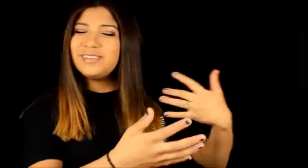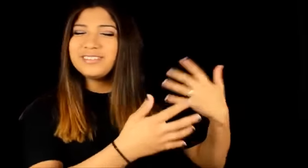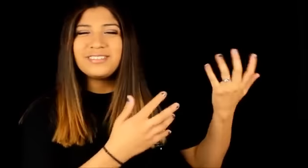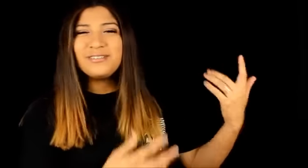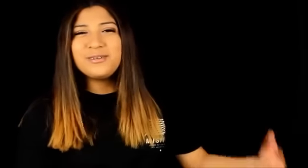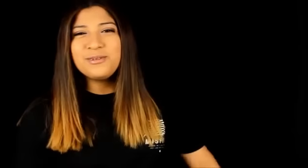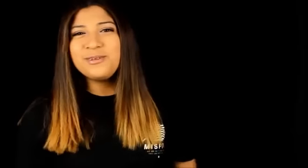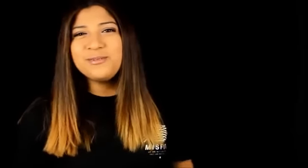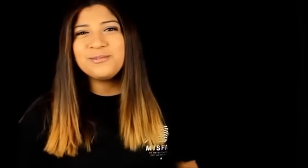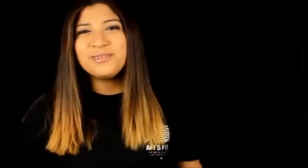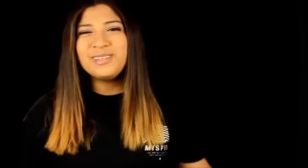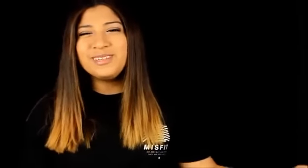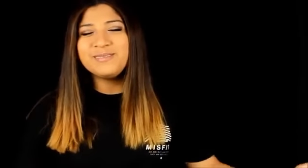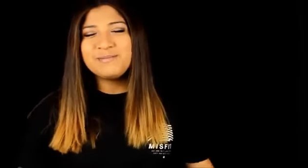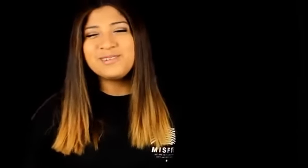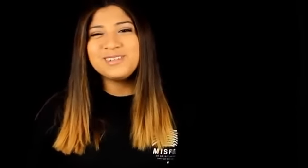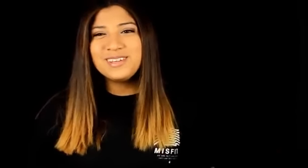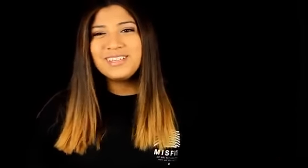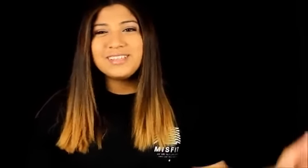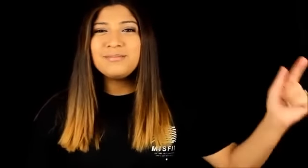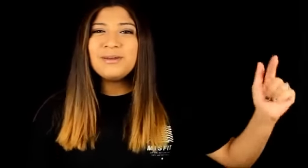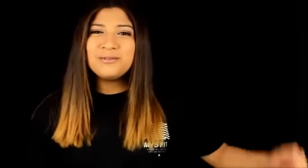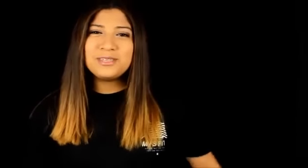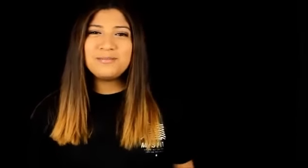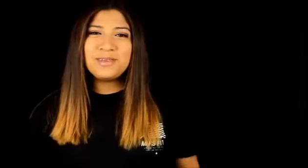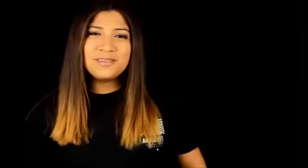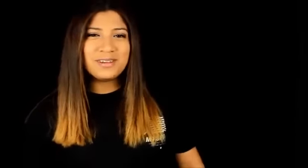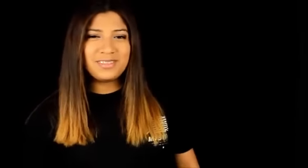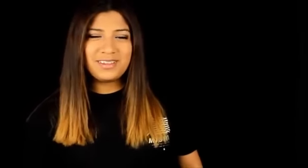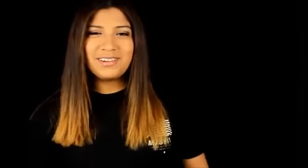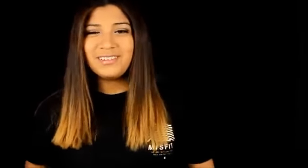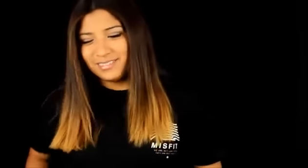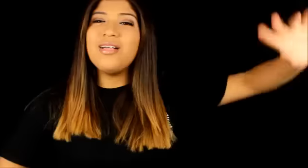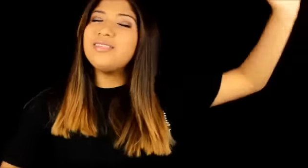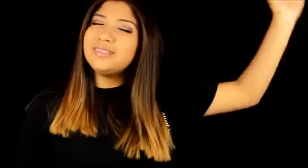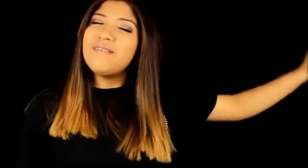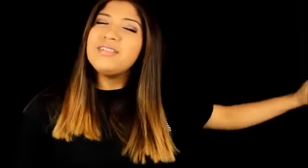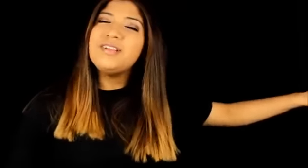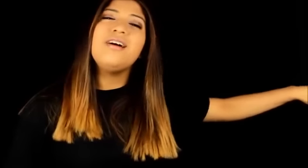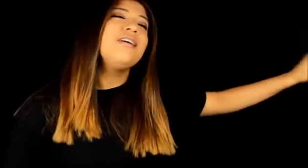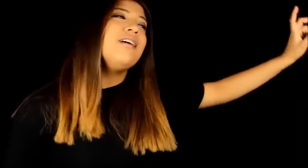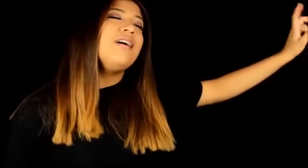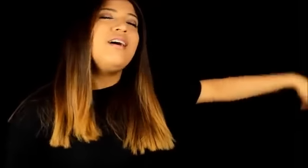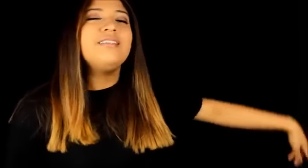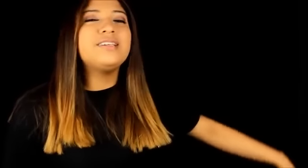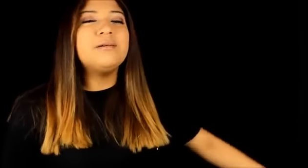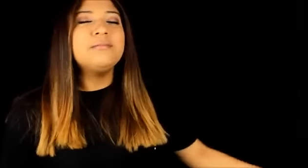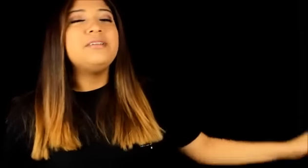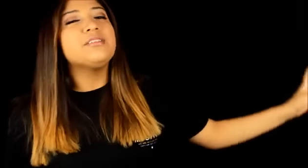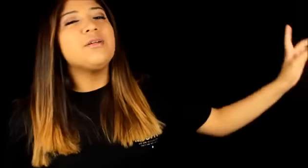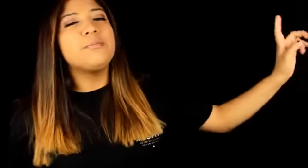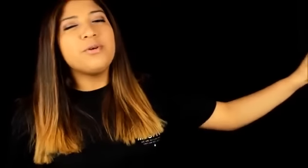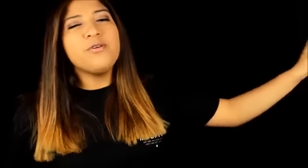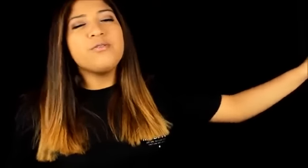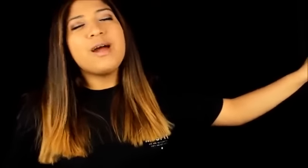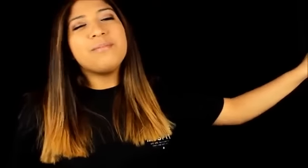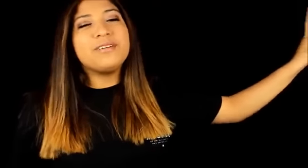field they're so cute like it's my OTP right there the seventh song on this album is called pro rappers